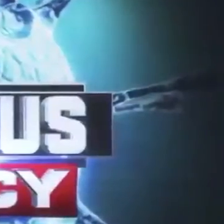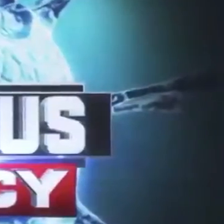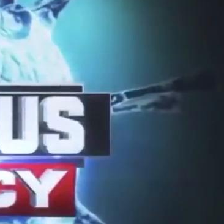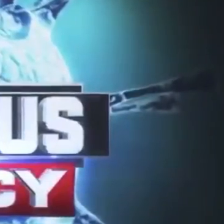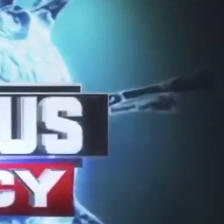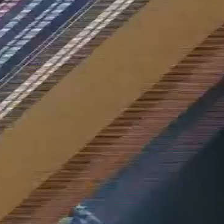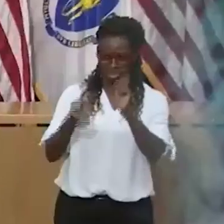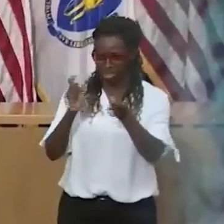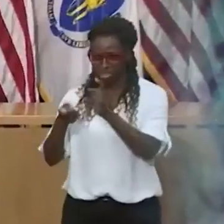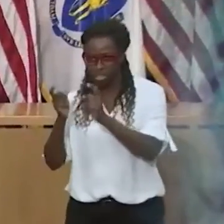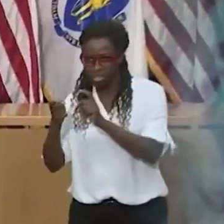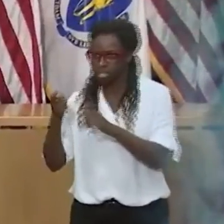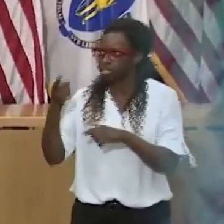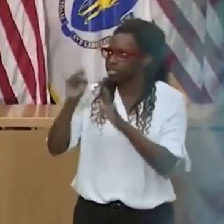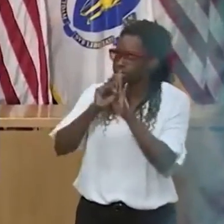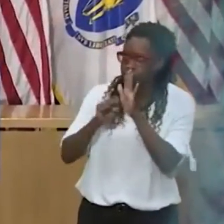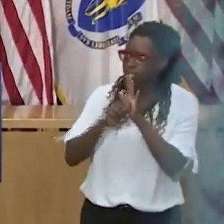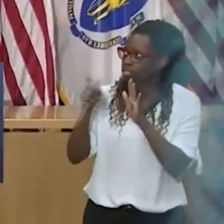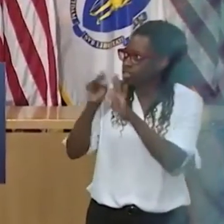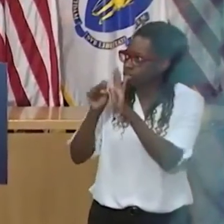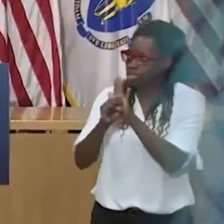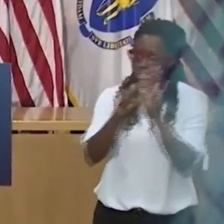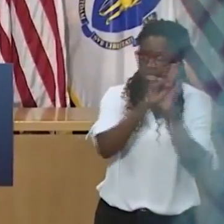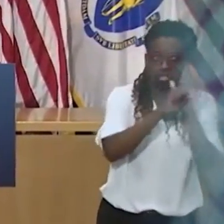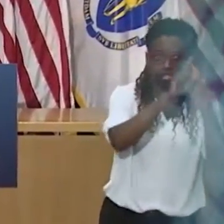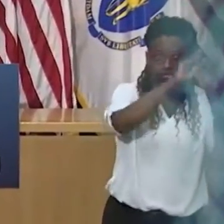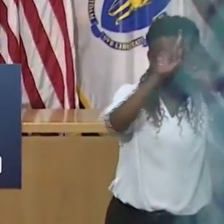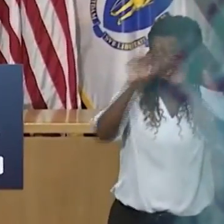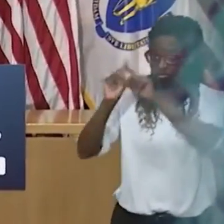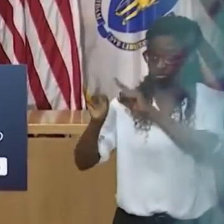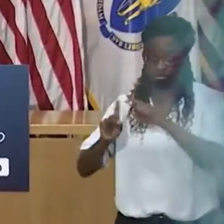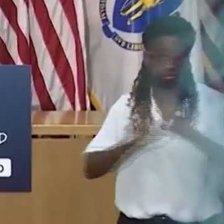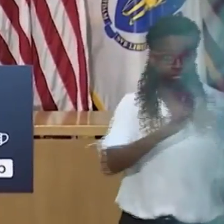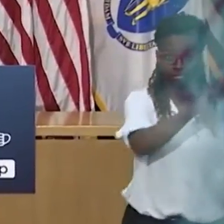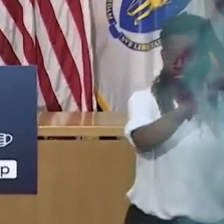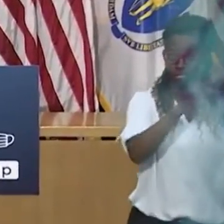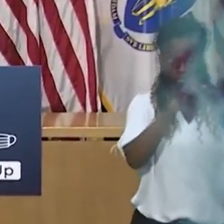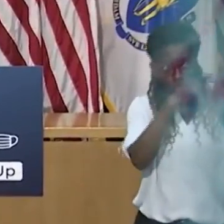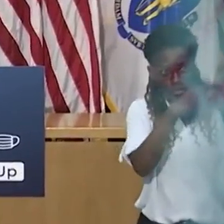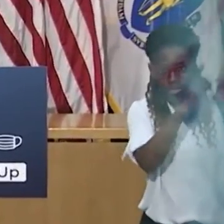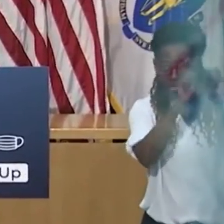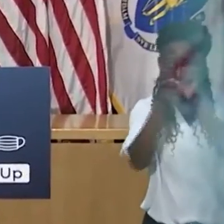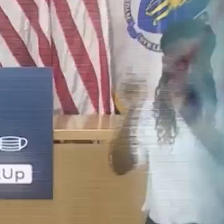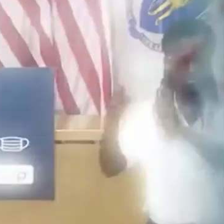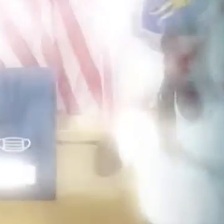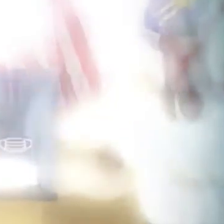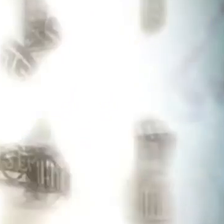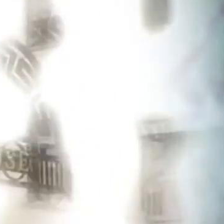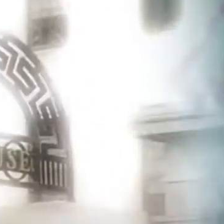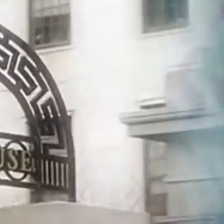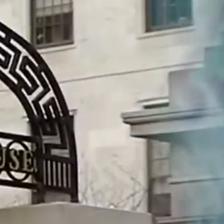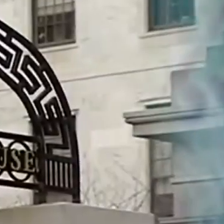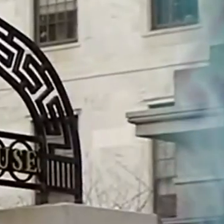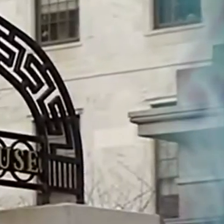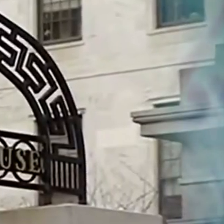Our message here is very simple. We can't afford to continue to do what we've been doing.